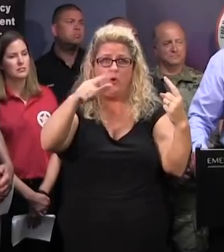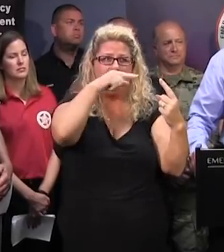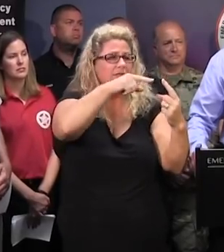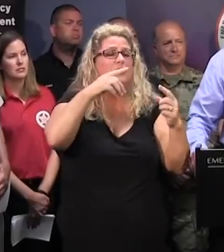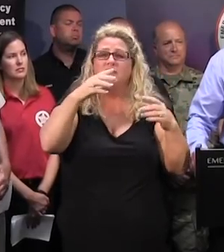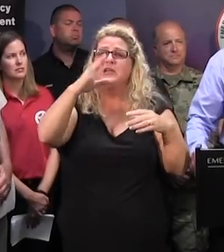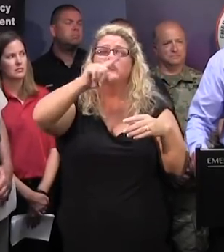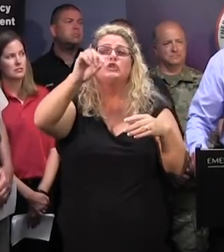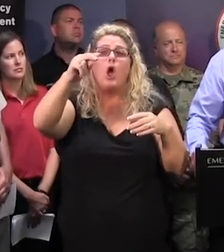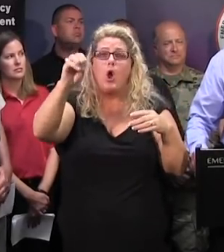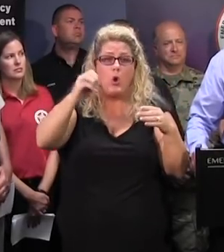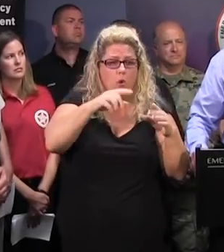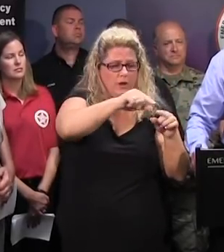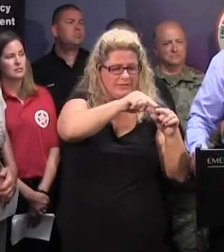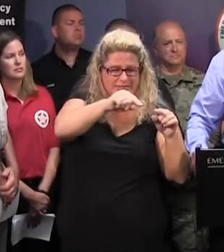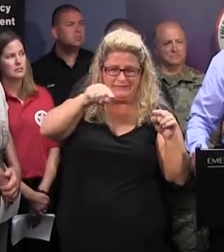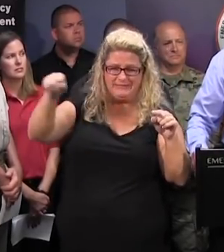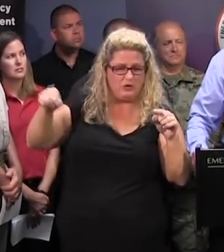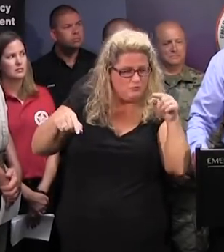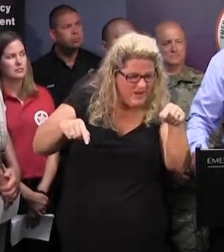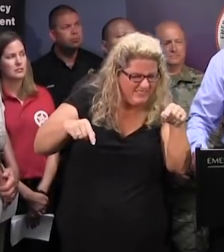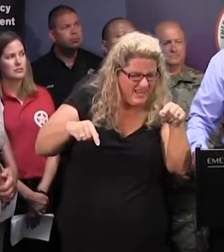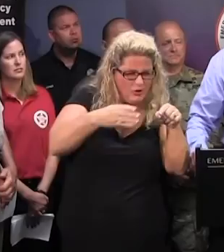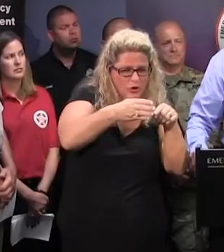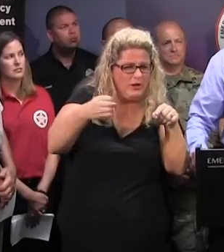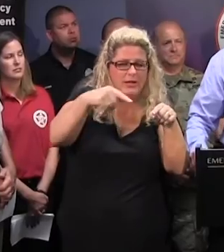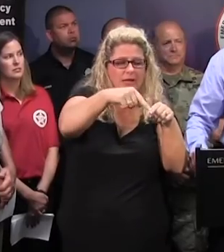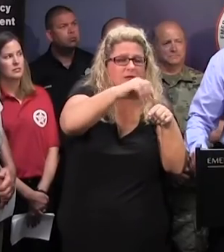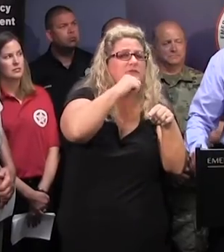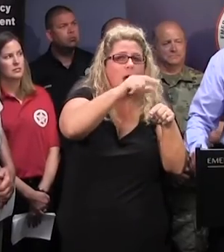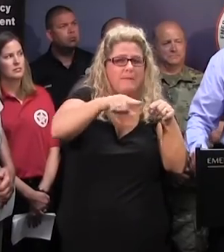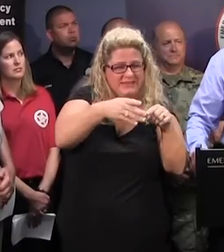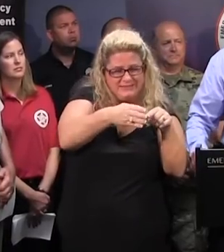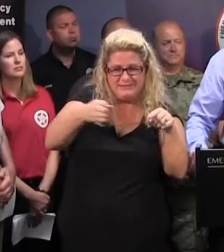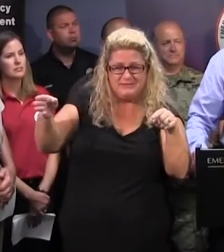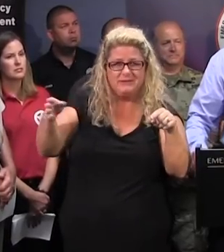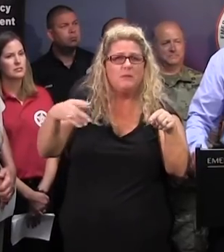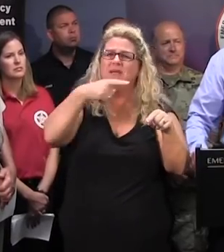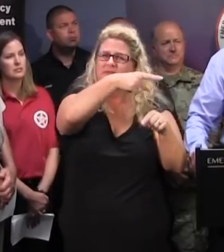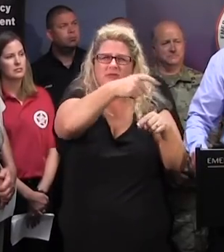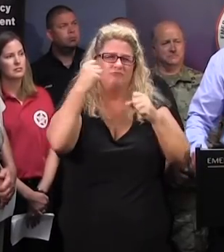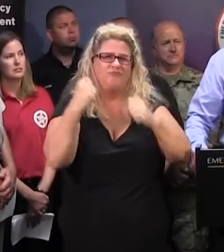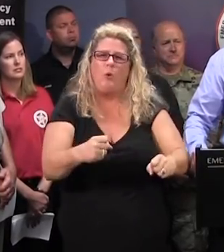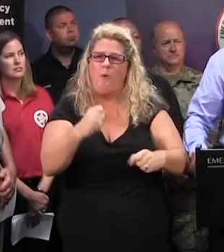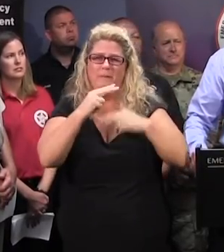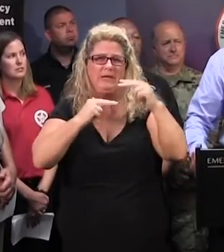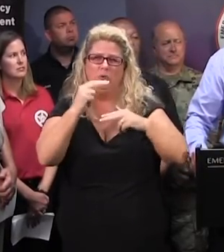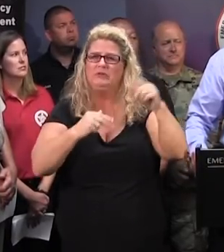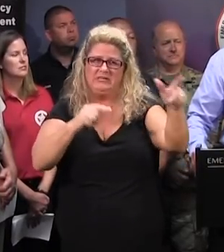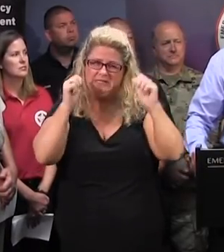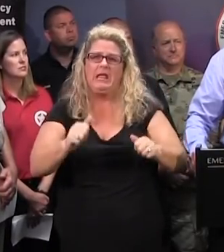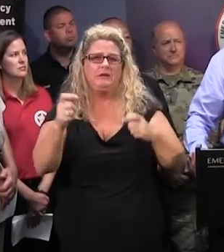the zone, right on the line. And those buildings are sturdy and are